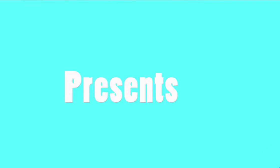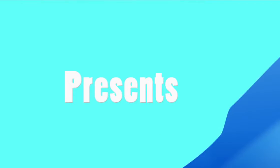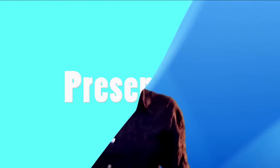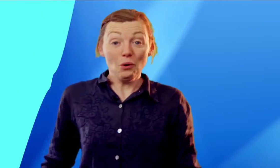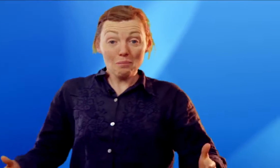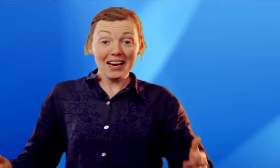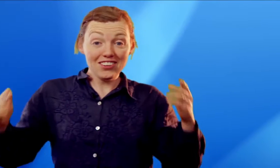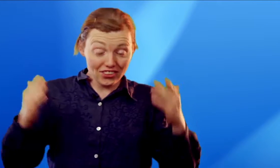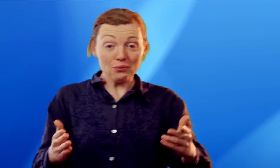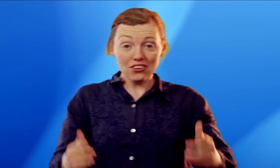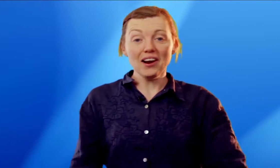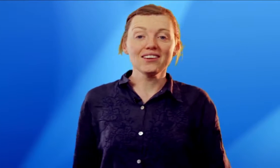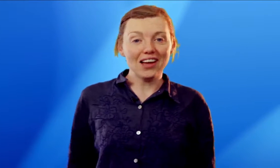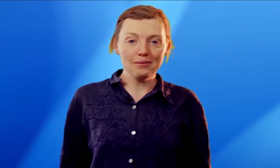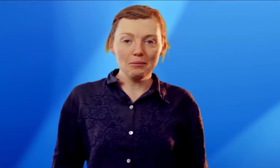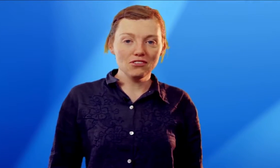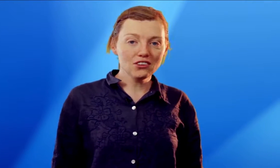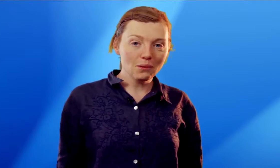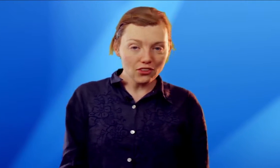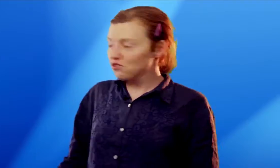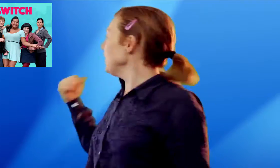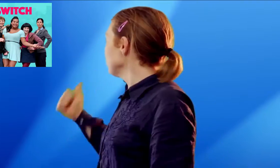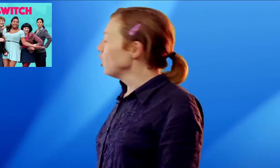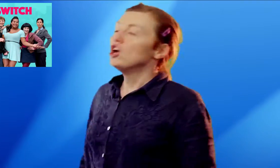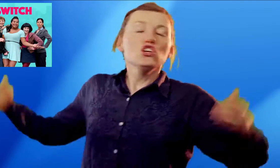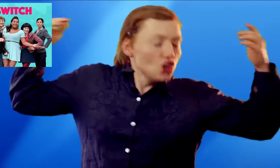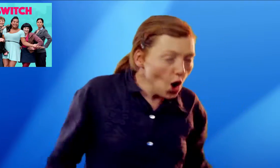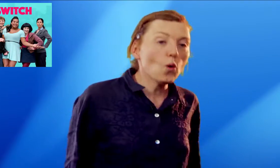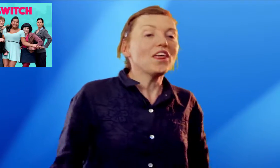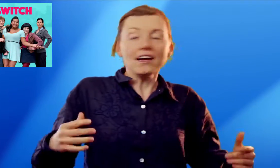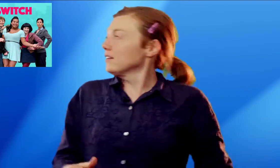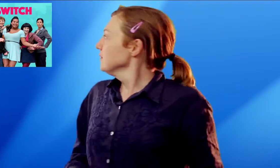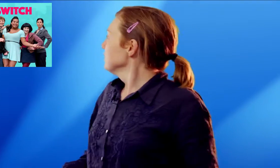Hi, welcome back to This Week in Trans. I'm Amy Foxx from The Switch. No, that...